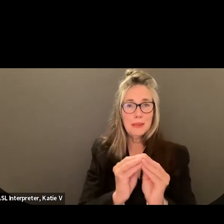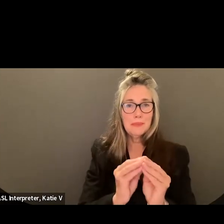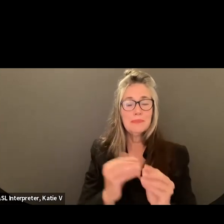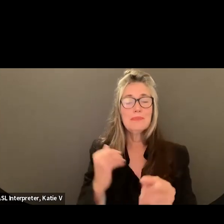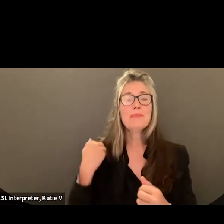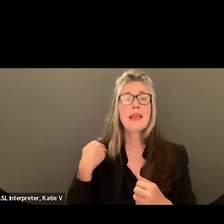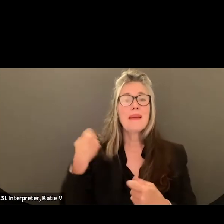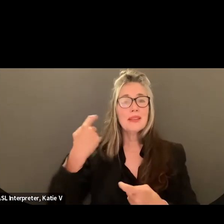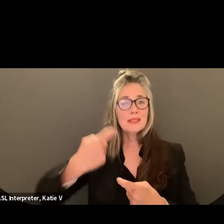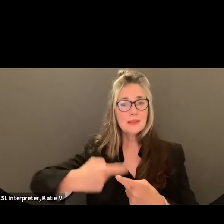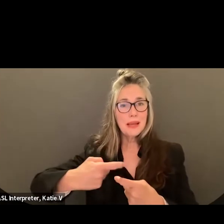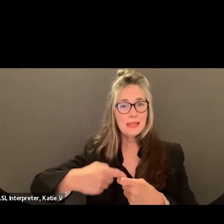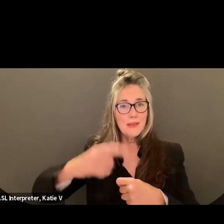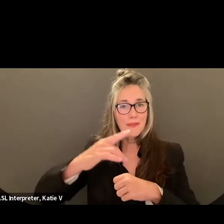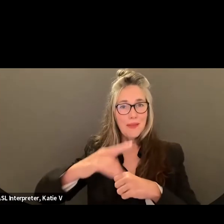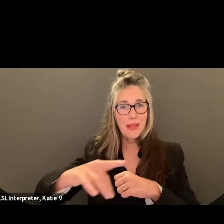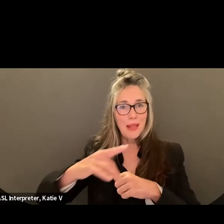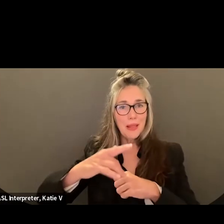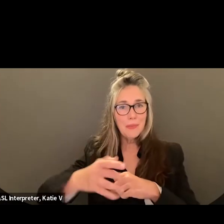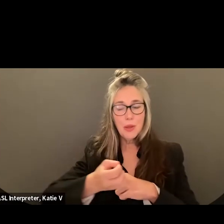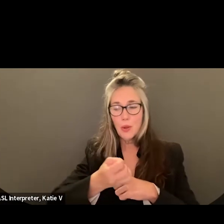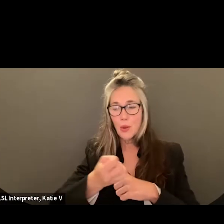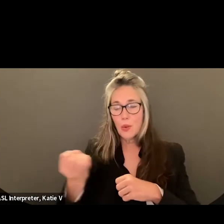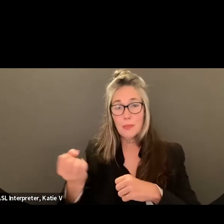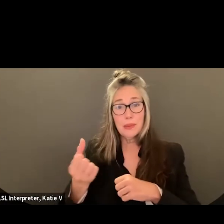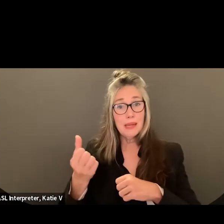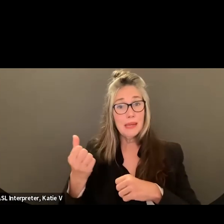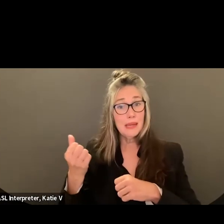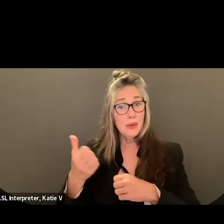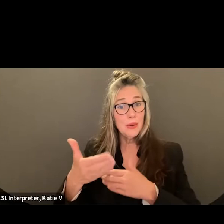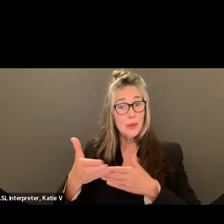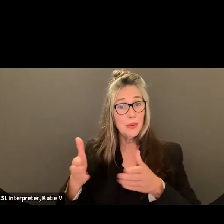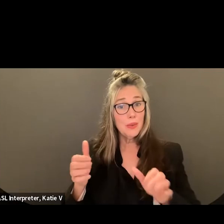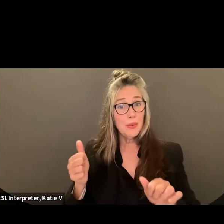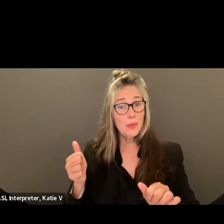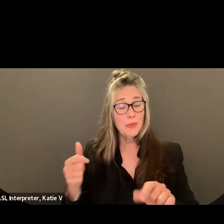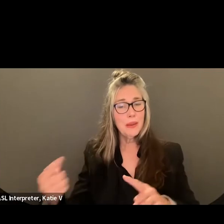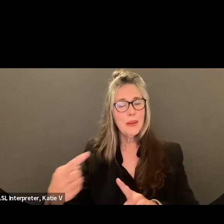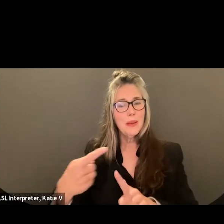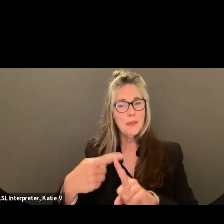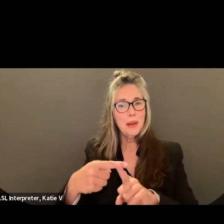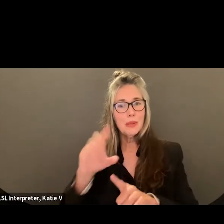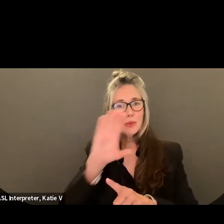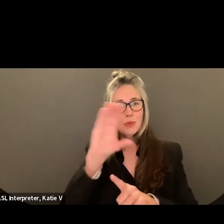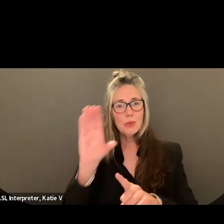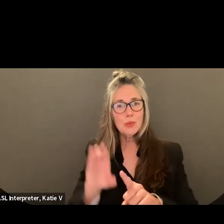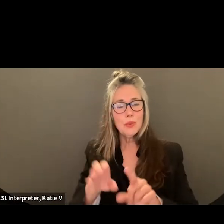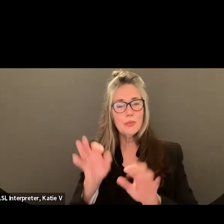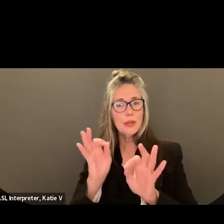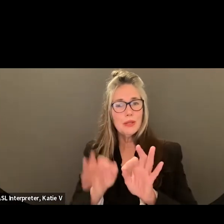Spanish interpretation available. We have the equipment here in the back, and we also have interpretation over Zoom.